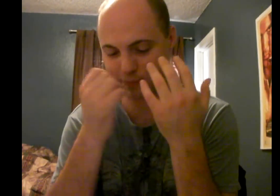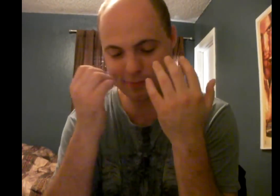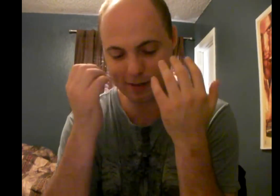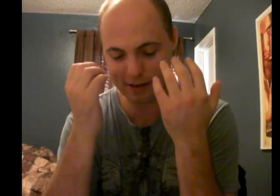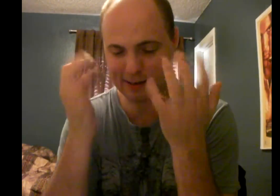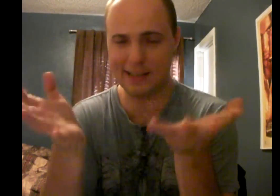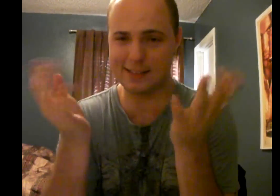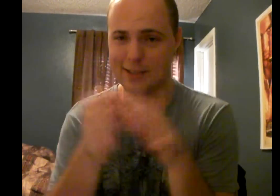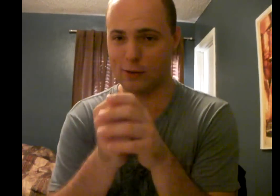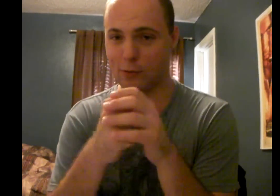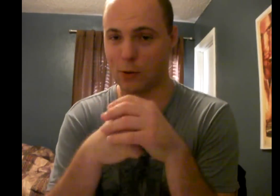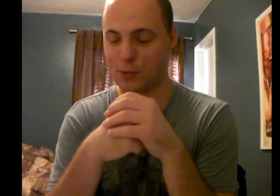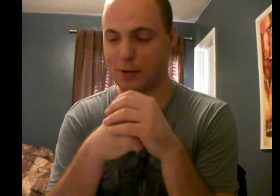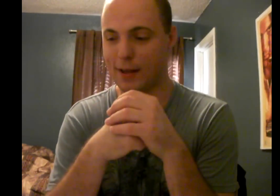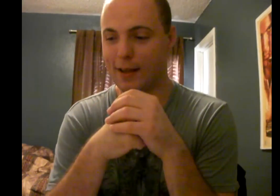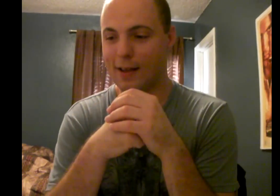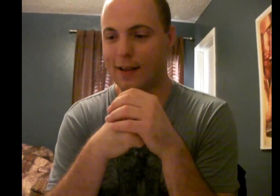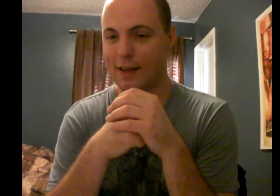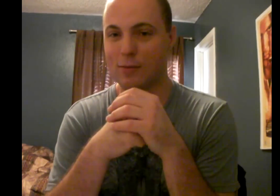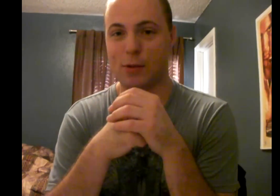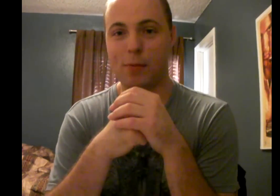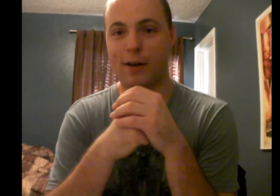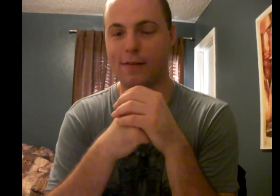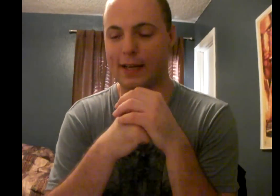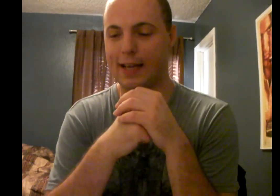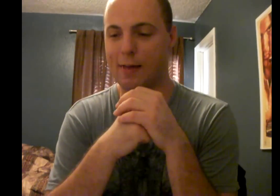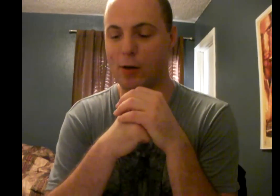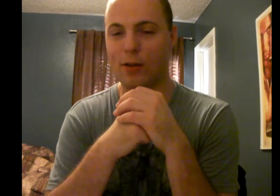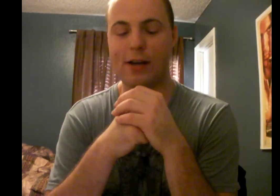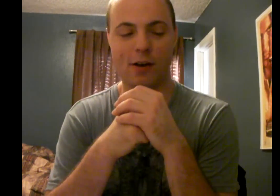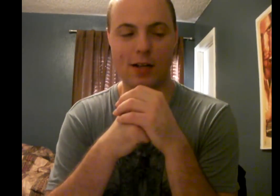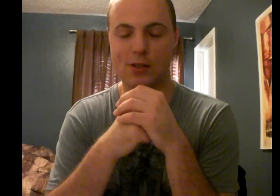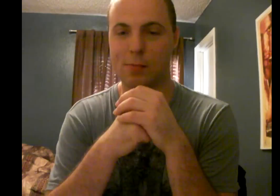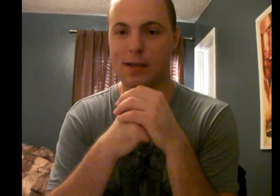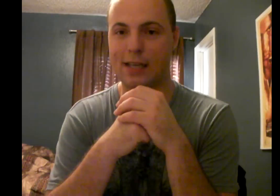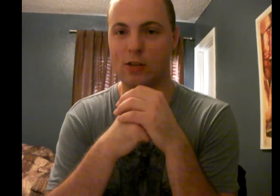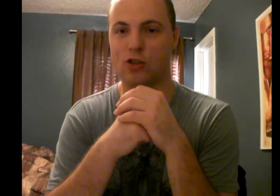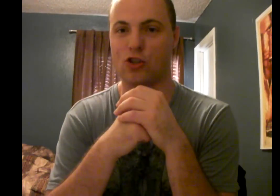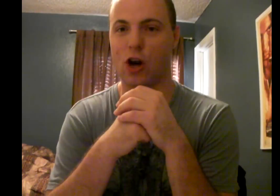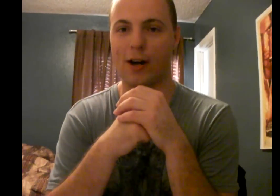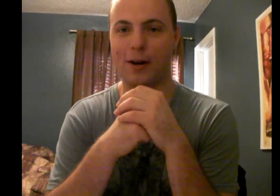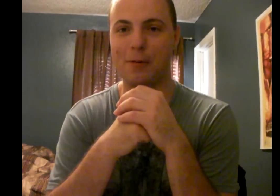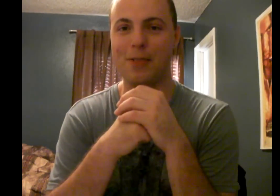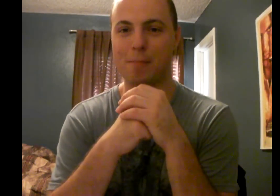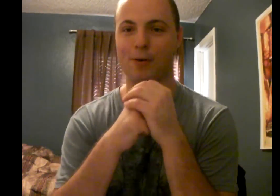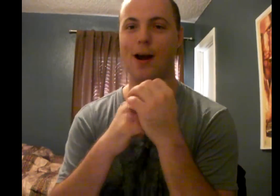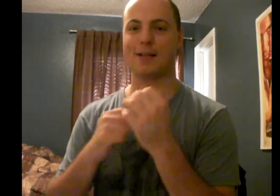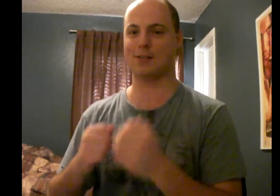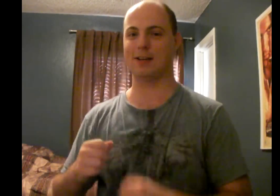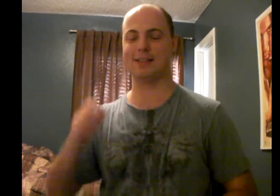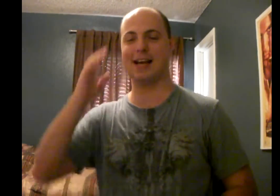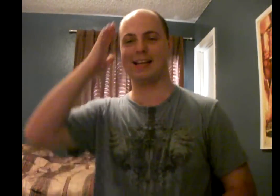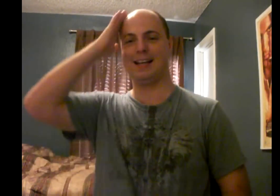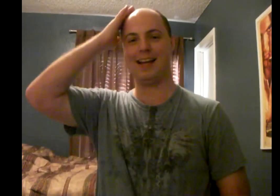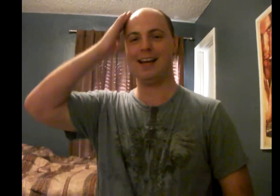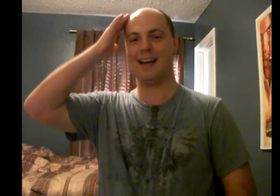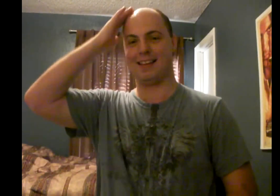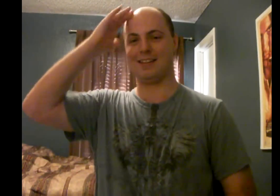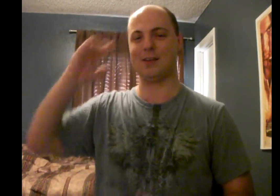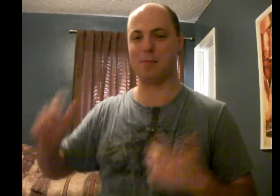And he gets killed, of course. But it was a pretty funny cameo. And later on, somebody yells, Shark, when the piranhas start attacking. And